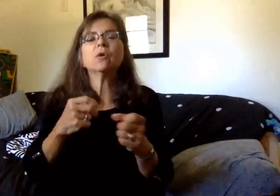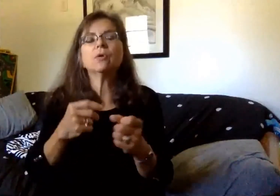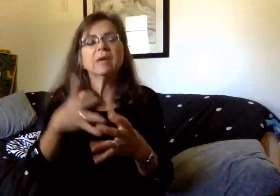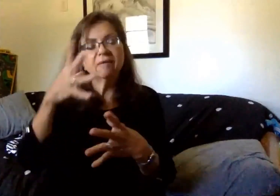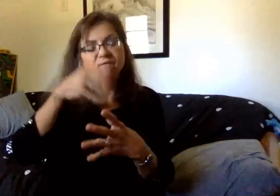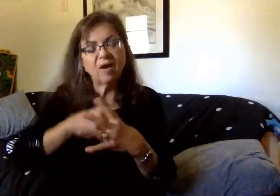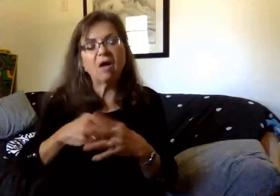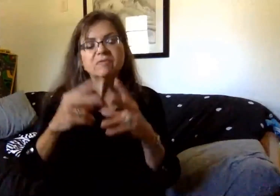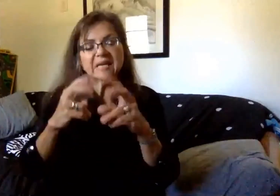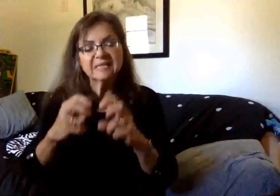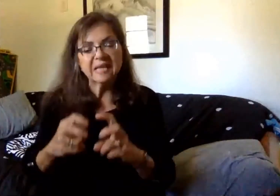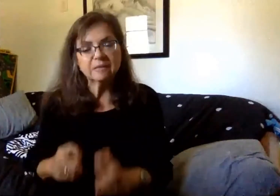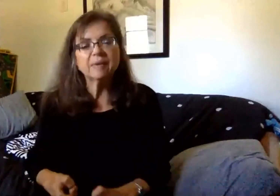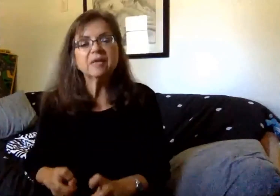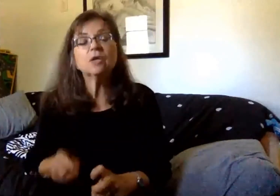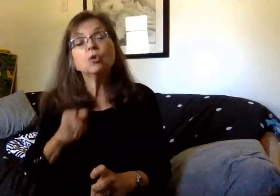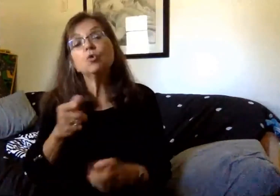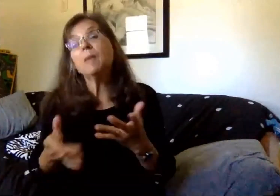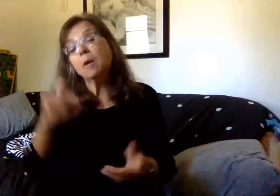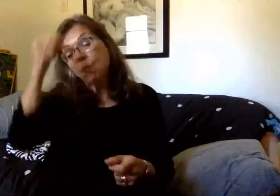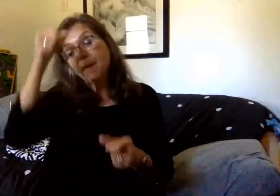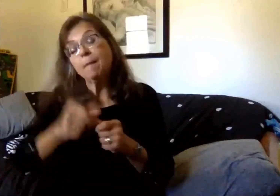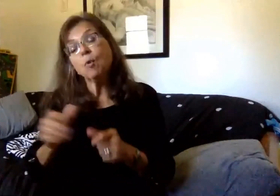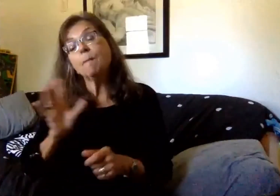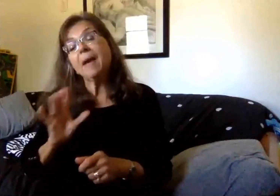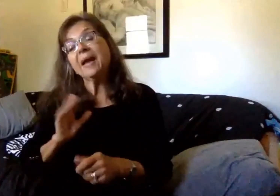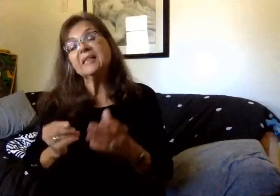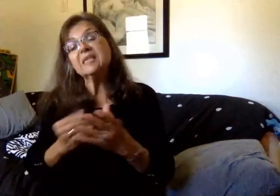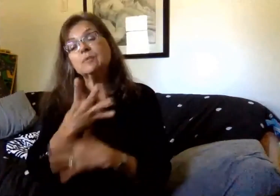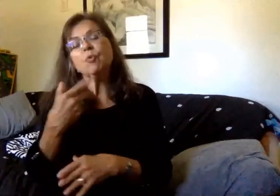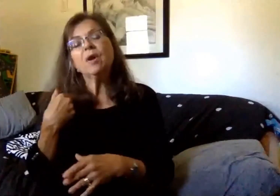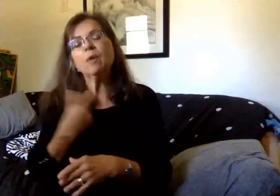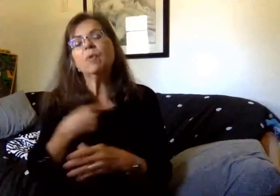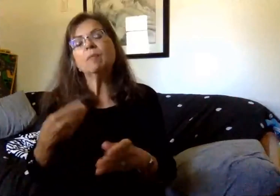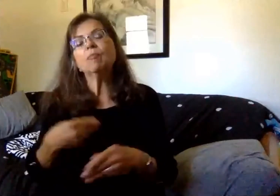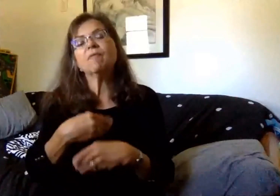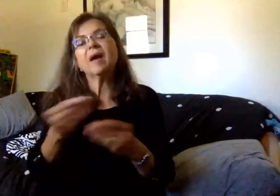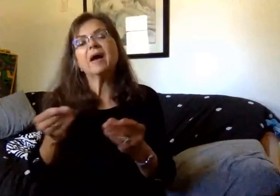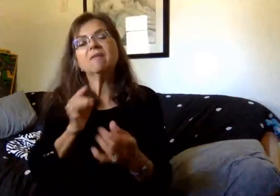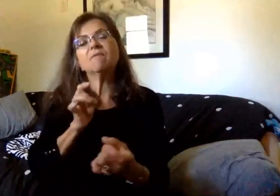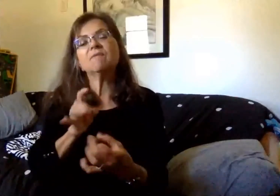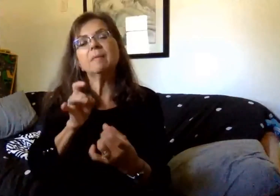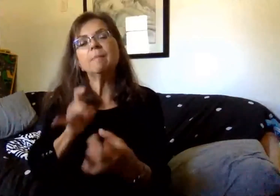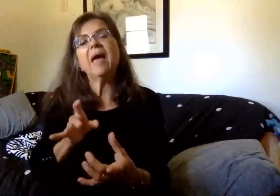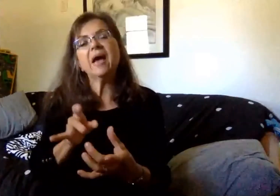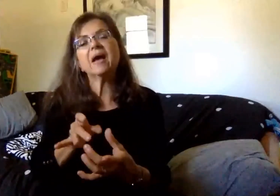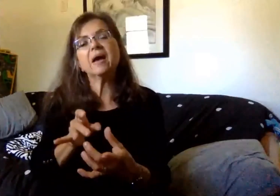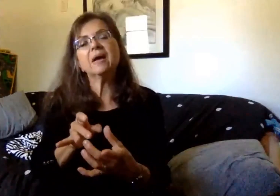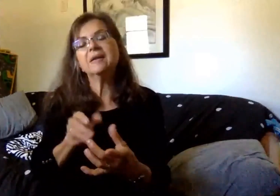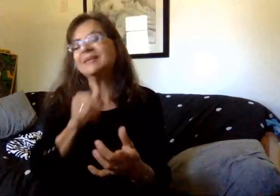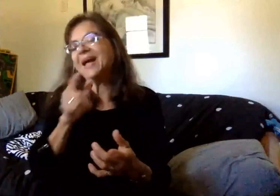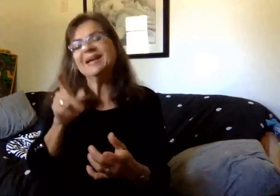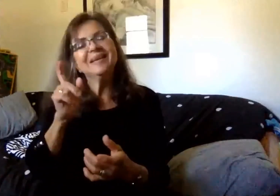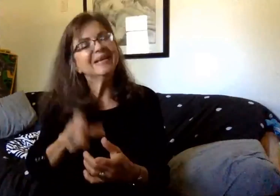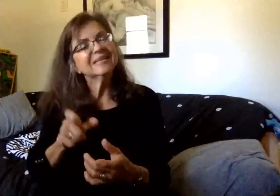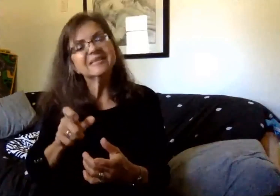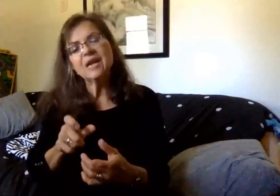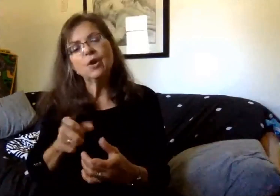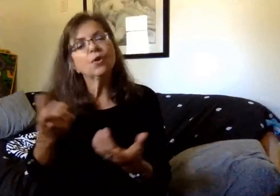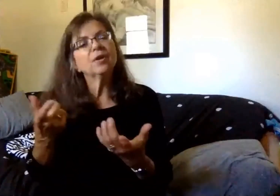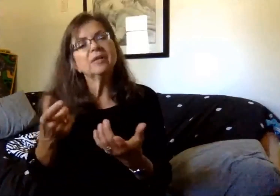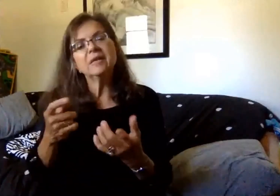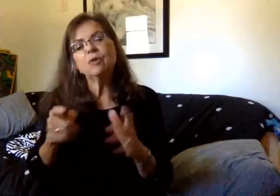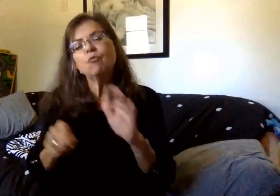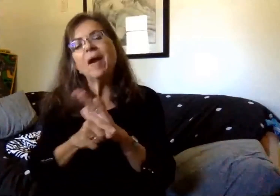You may recall back in the spring, we simply provided feedback and not necessarily getting grades to your